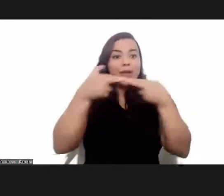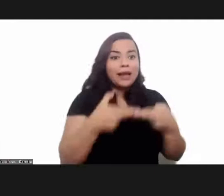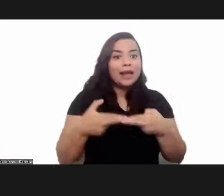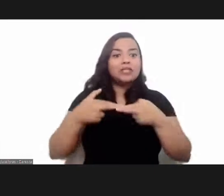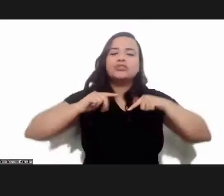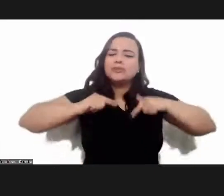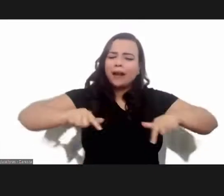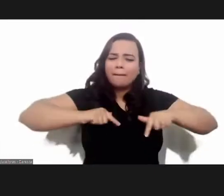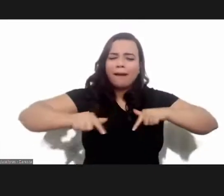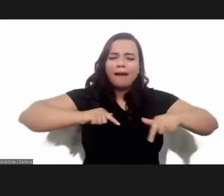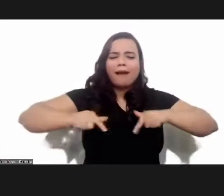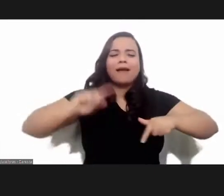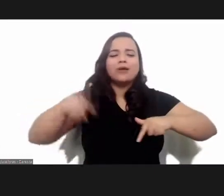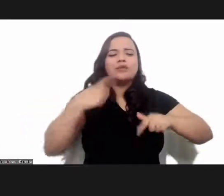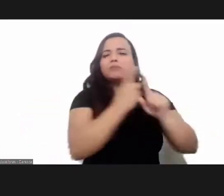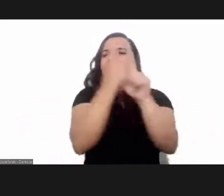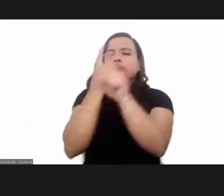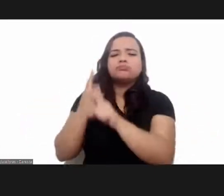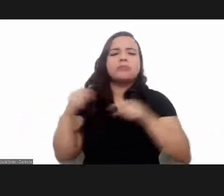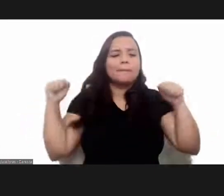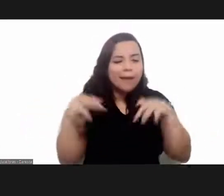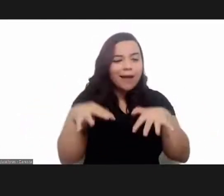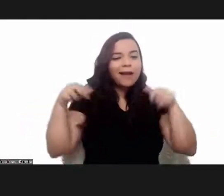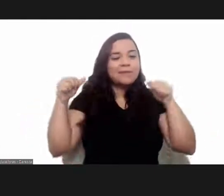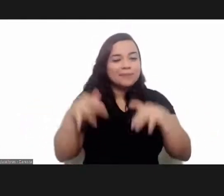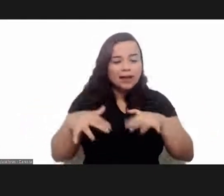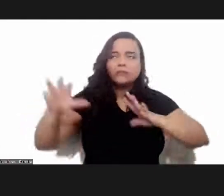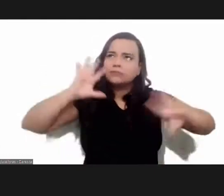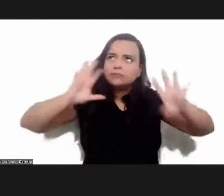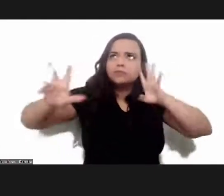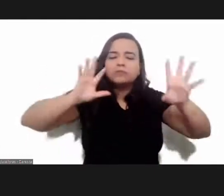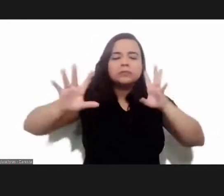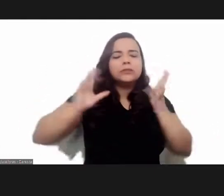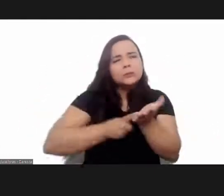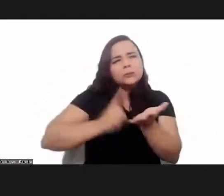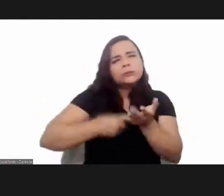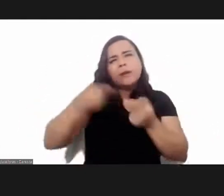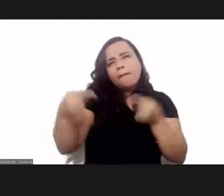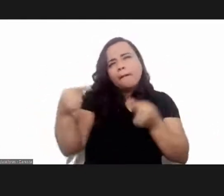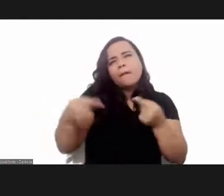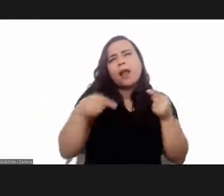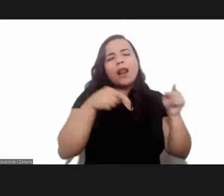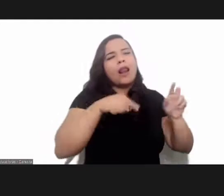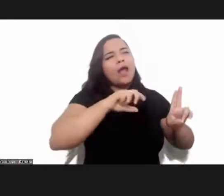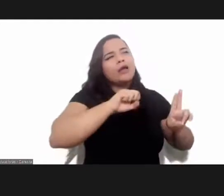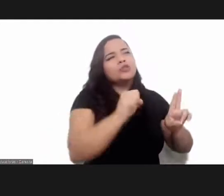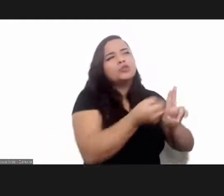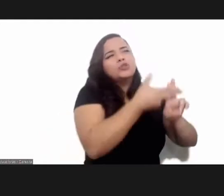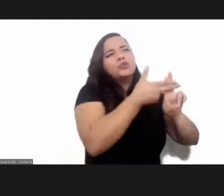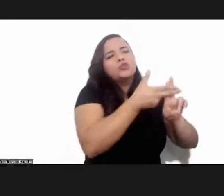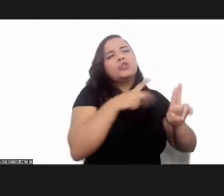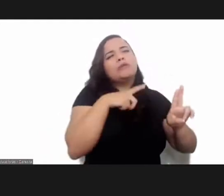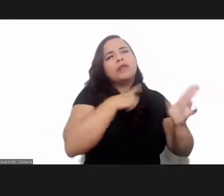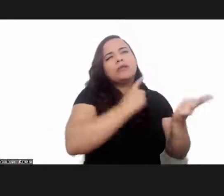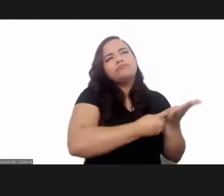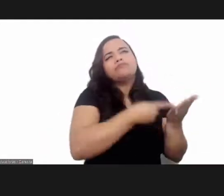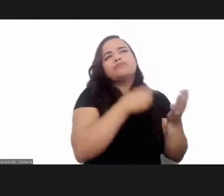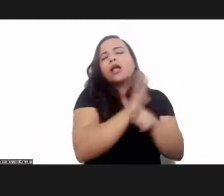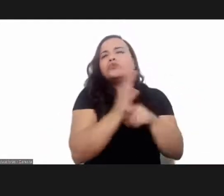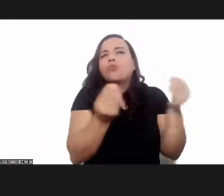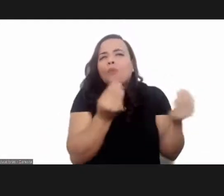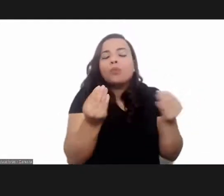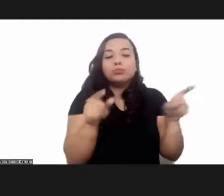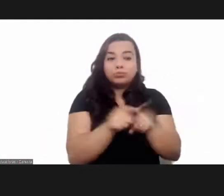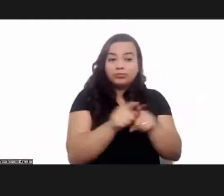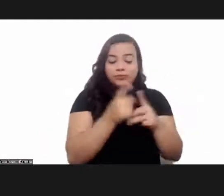Work networks through periodic meetings essential for discussing actions and understanding the demands under the Unified Health System when they happen. And